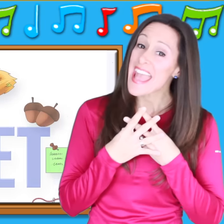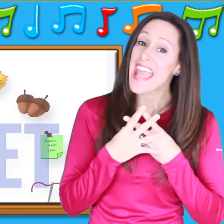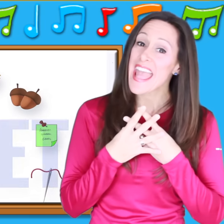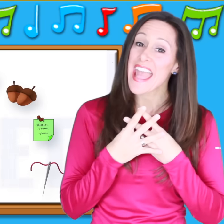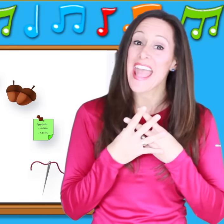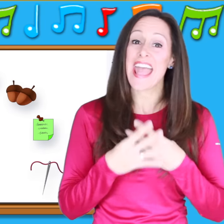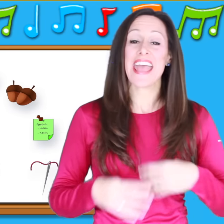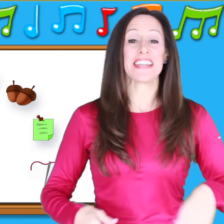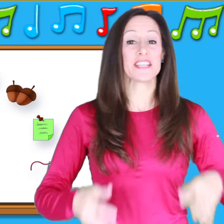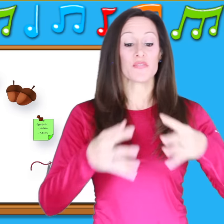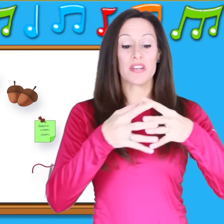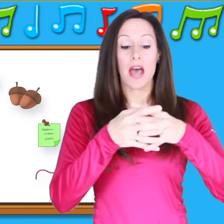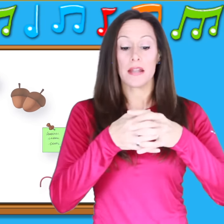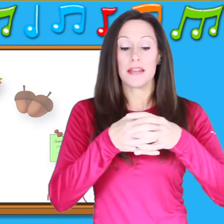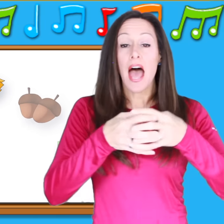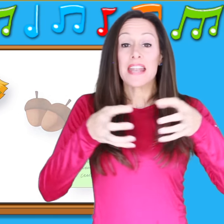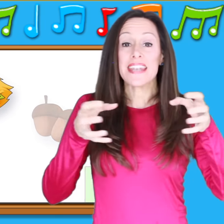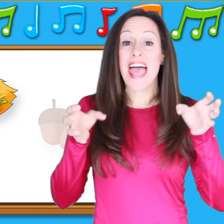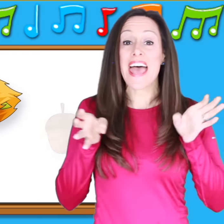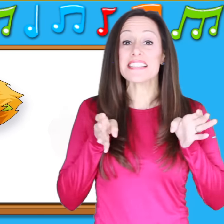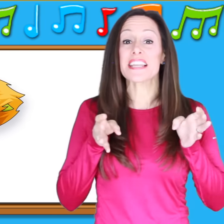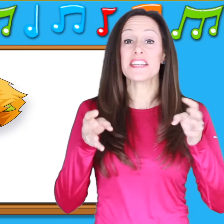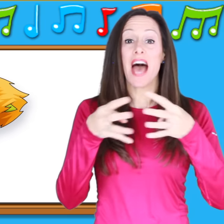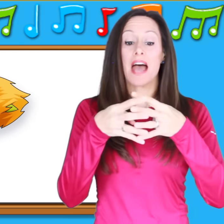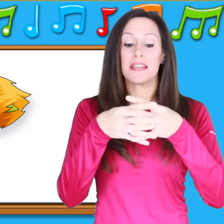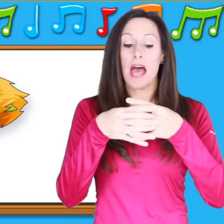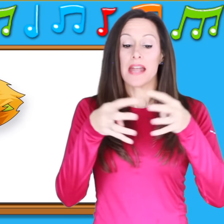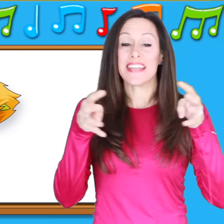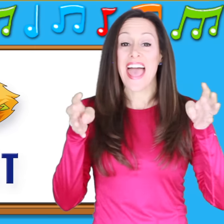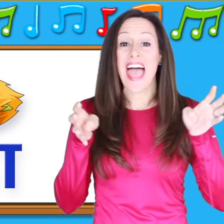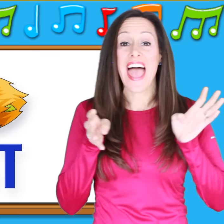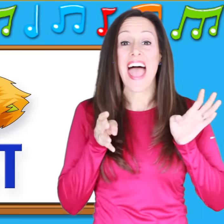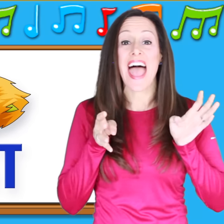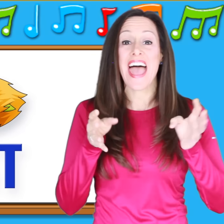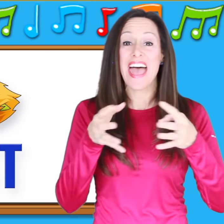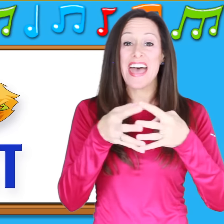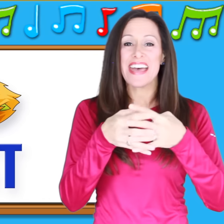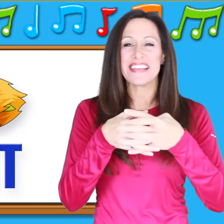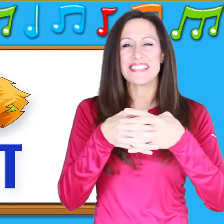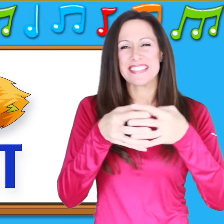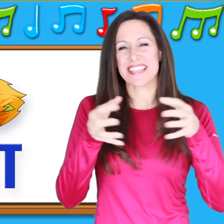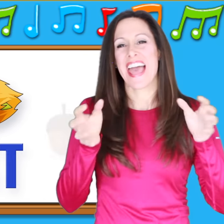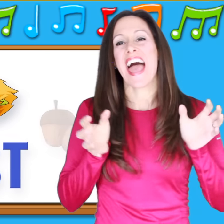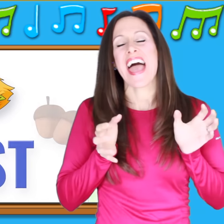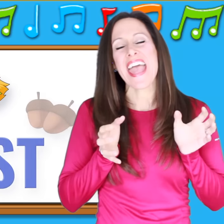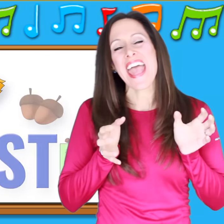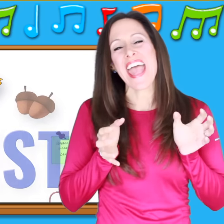N is for n-n-nest, n-n-nest. N